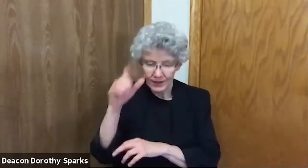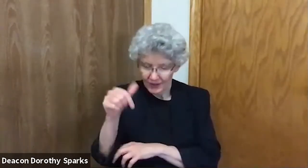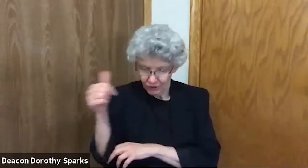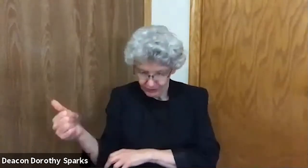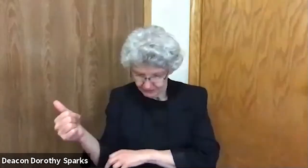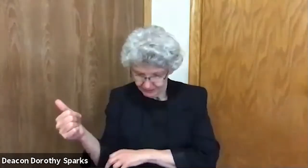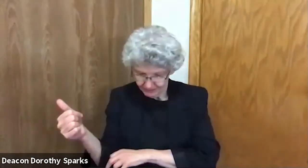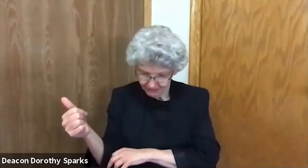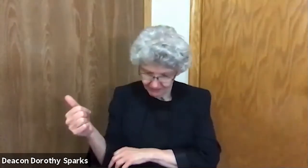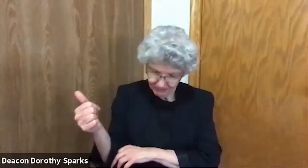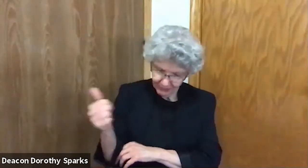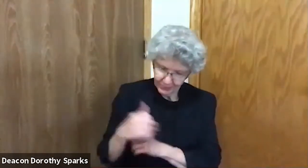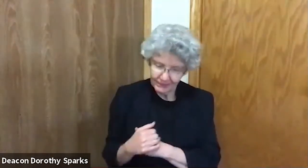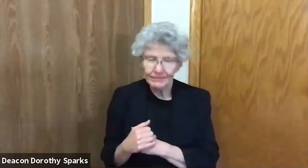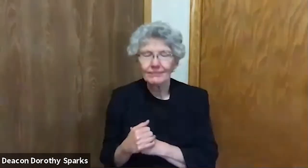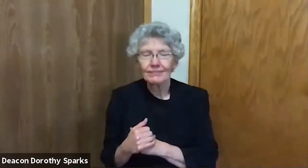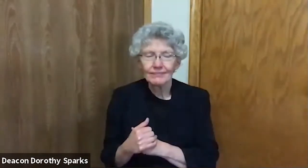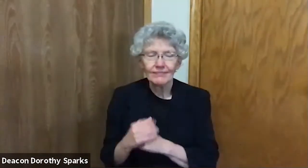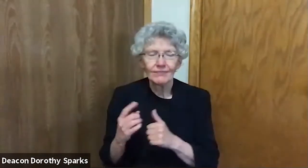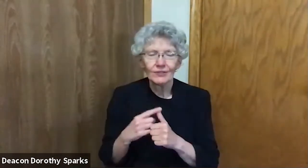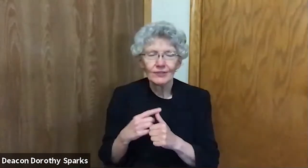prayer for others